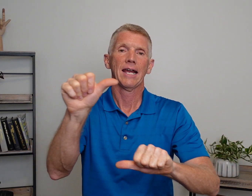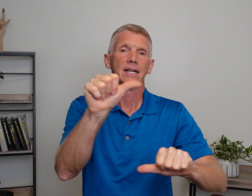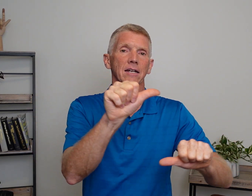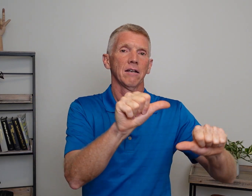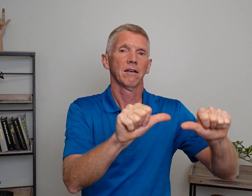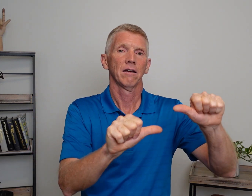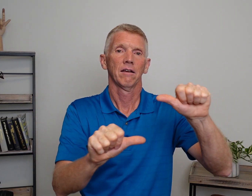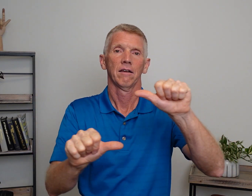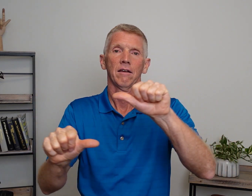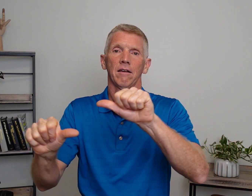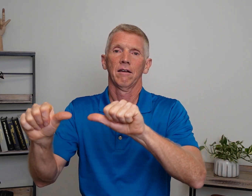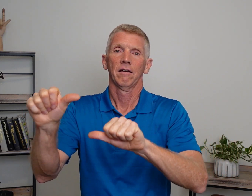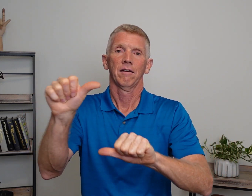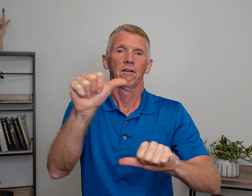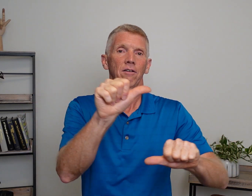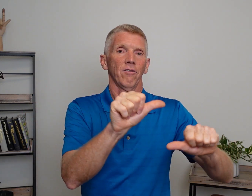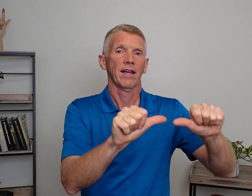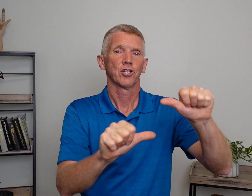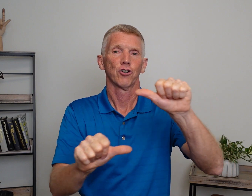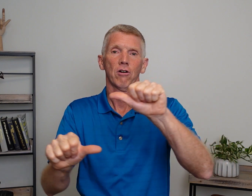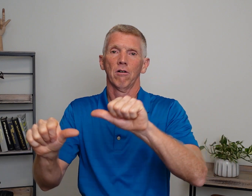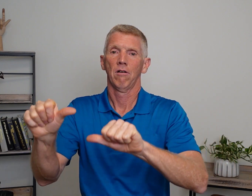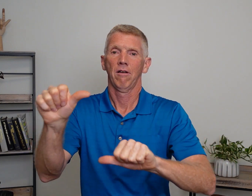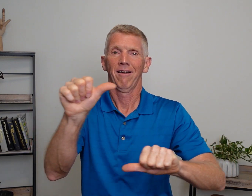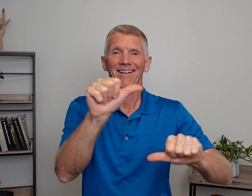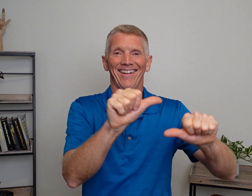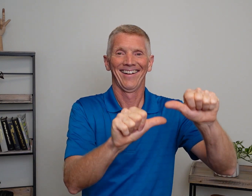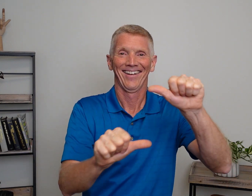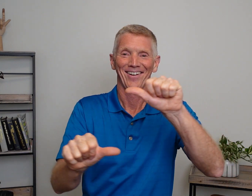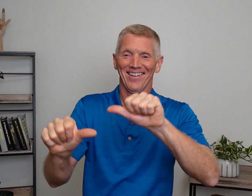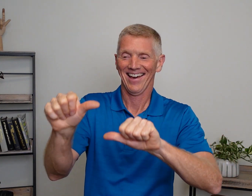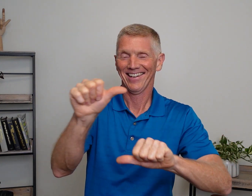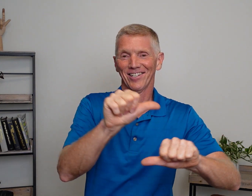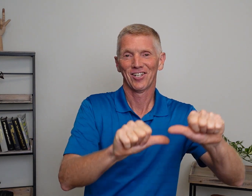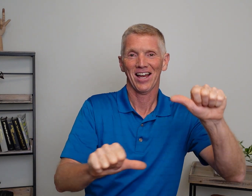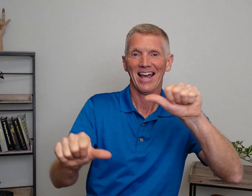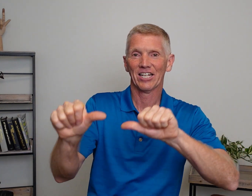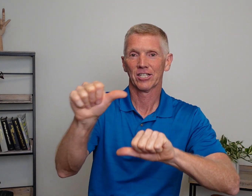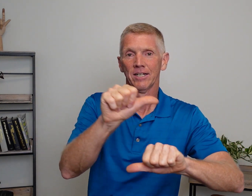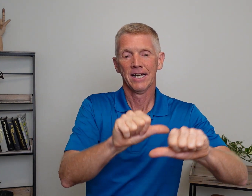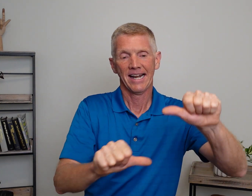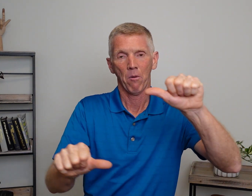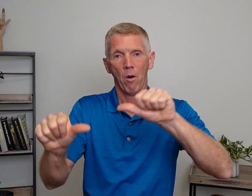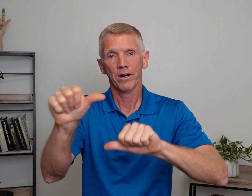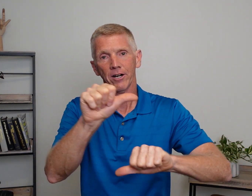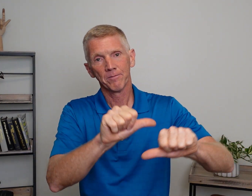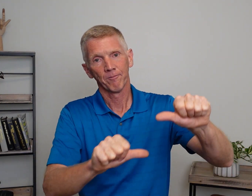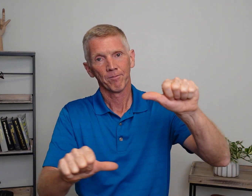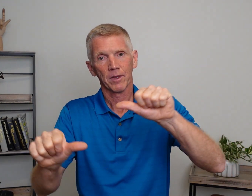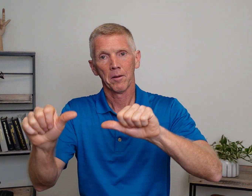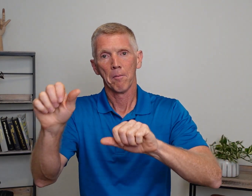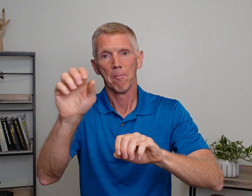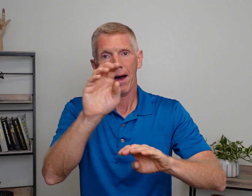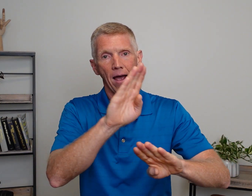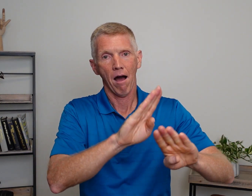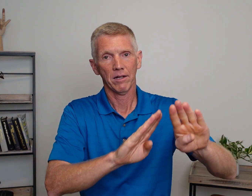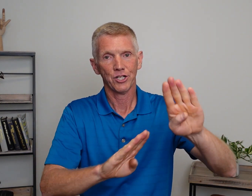that circle. Okay? Science. Now, while we're here, biology